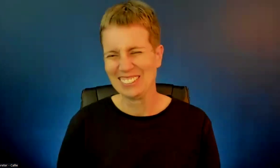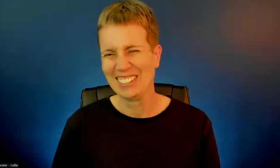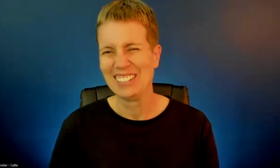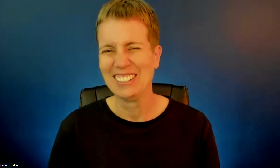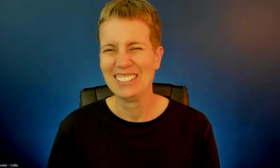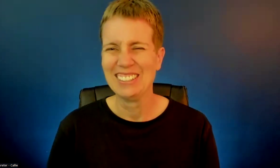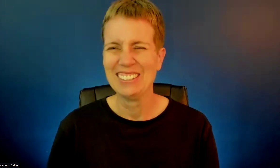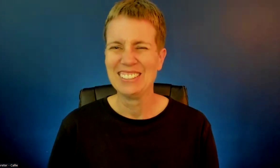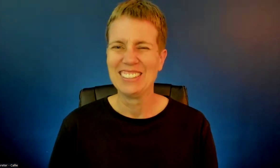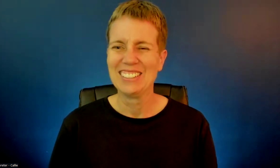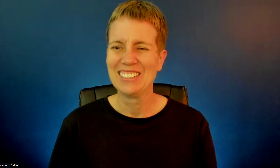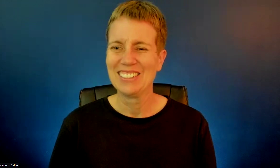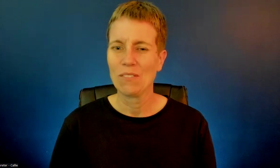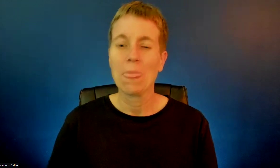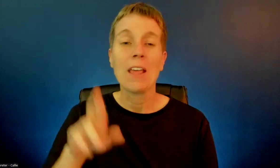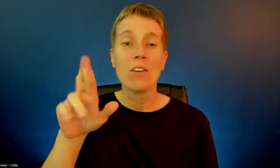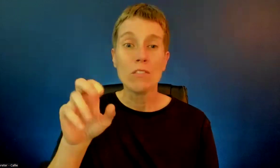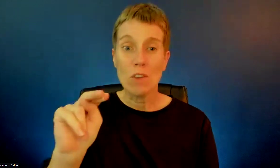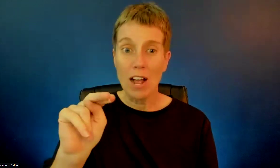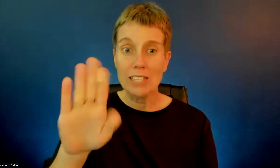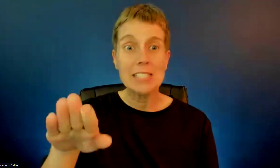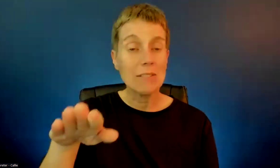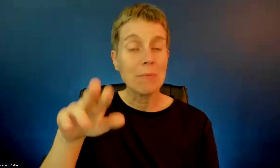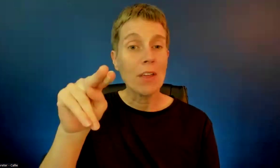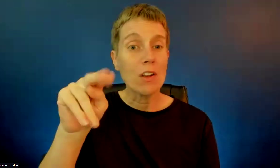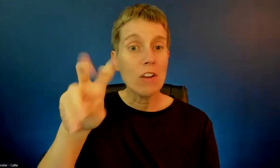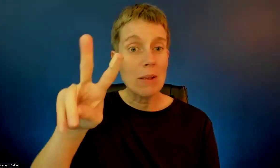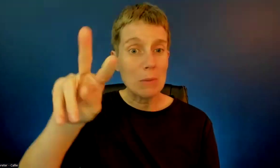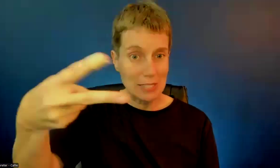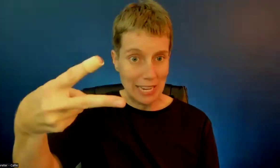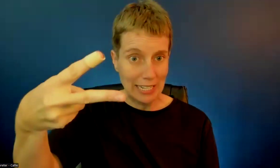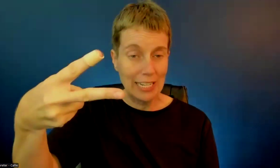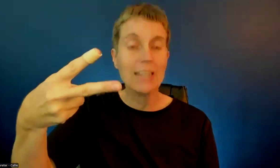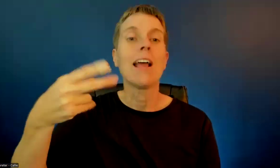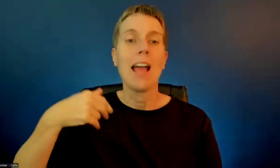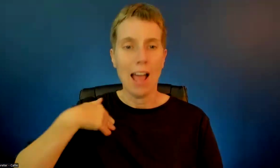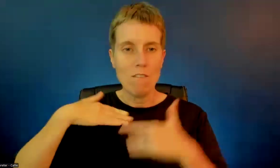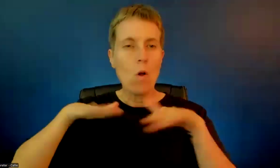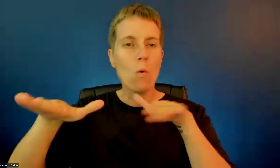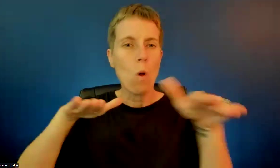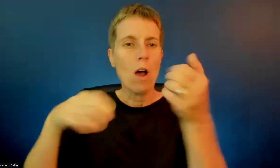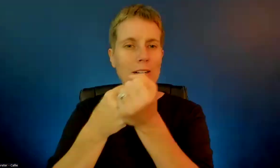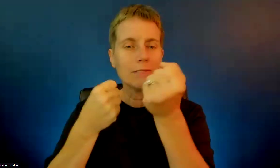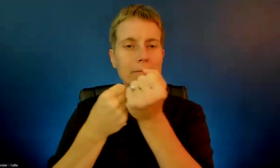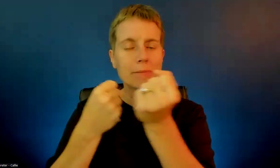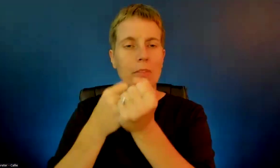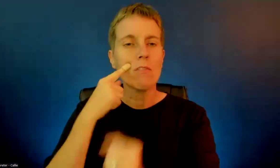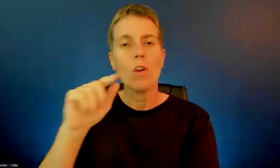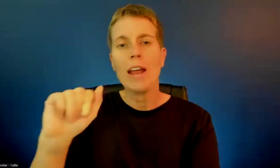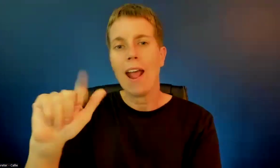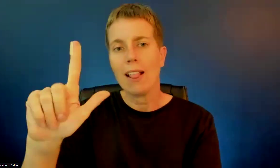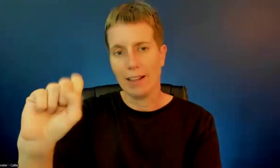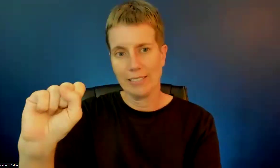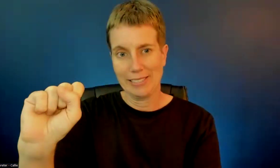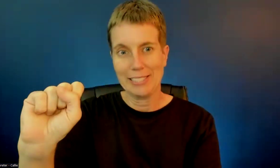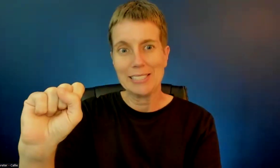November 2nd is also the ALS walk. Oh. It takes place at